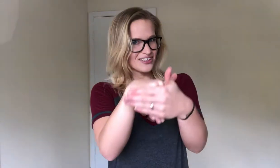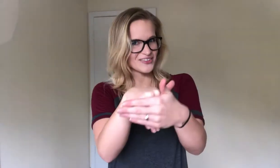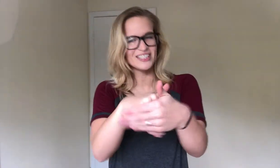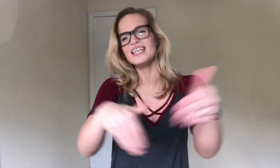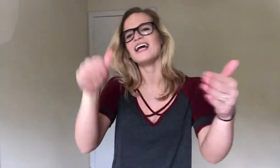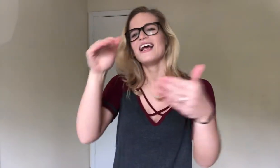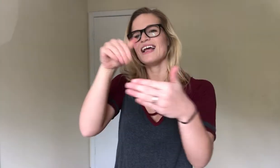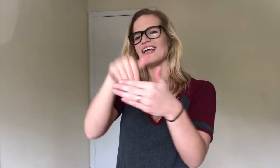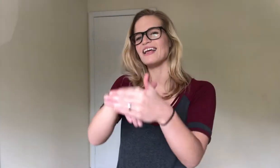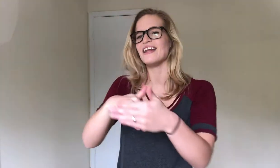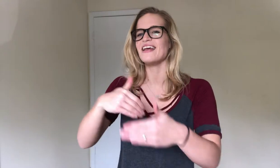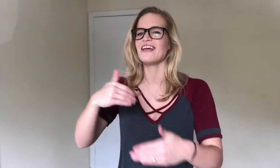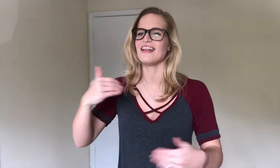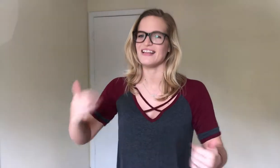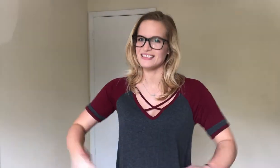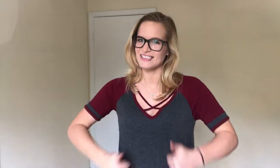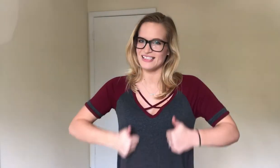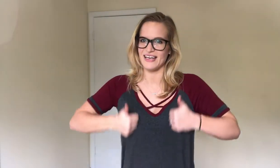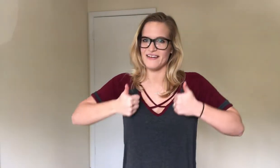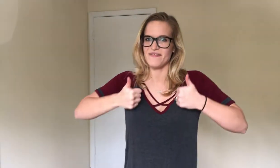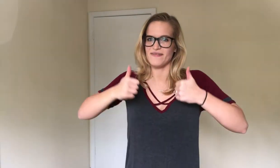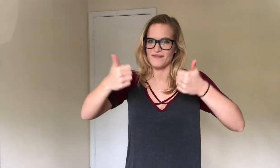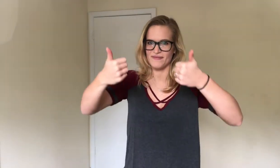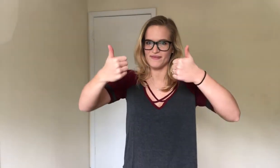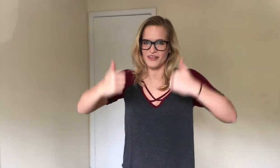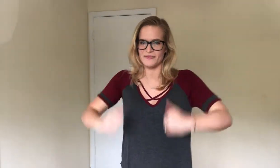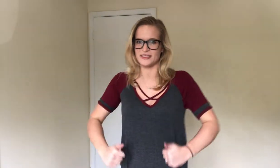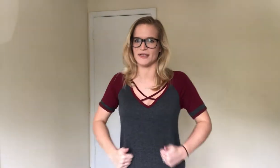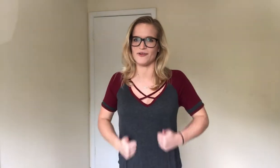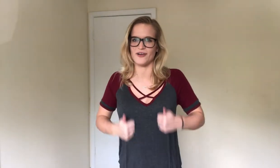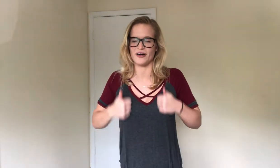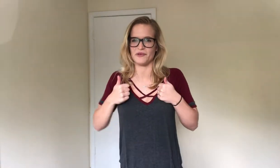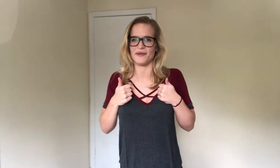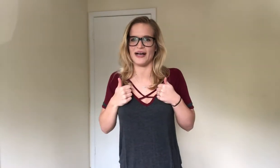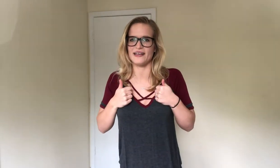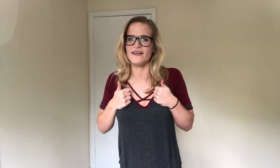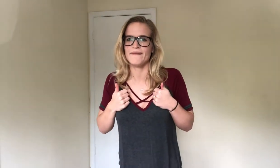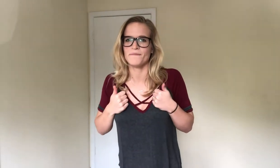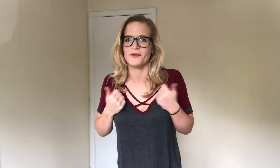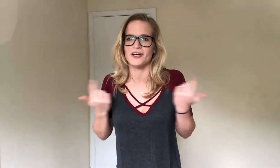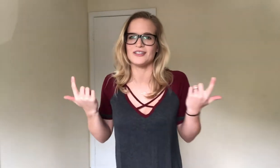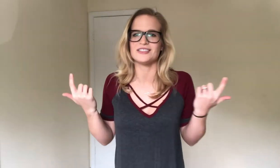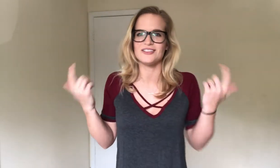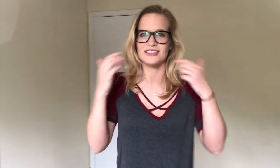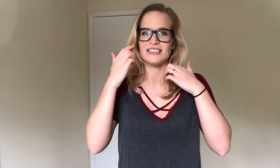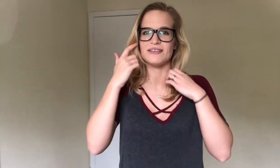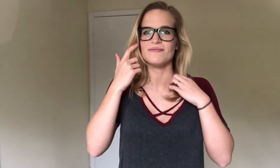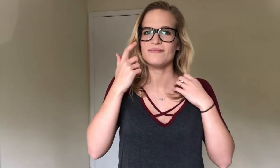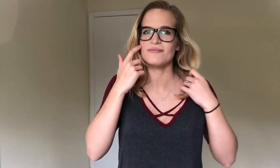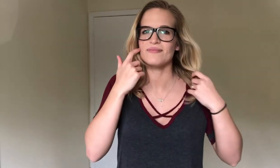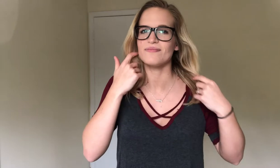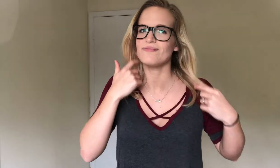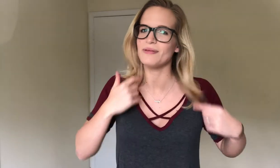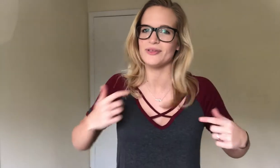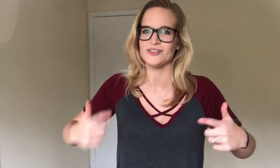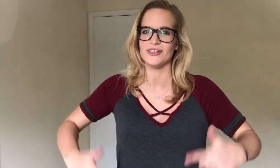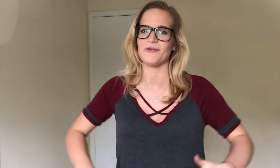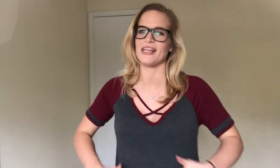other one. In this life. Thumbs up going up your body. Or else you could see people doing it with